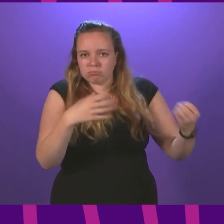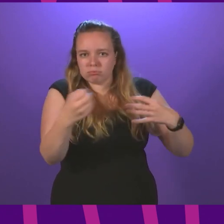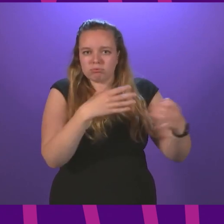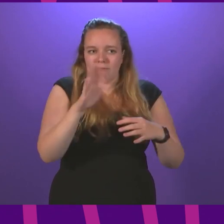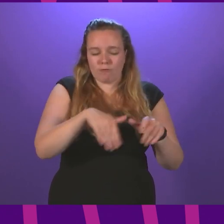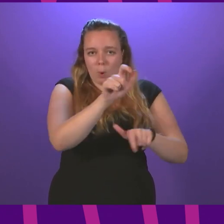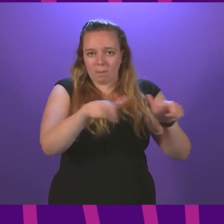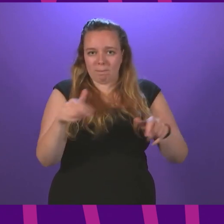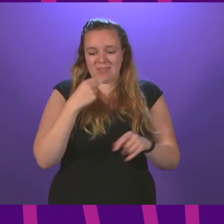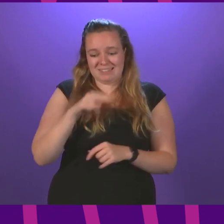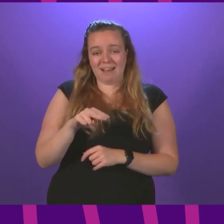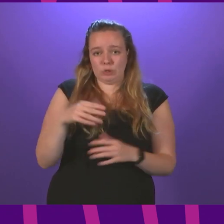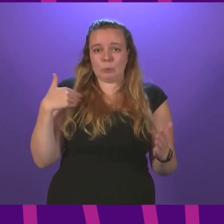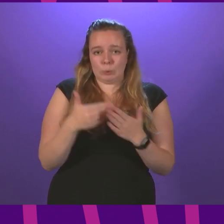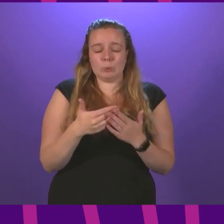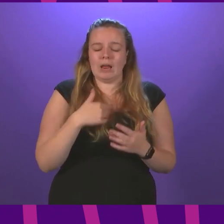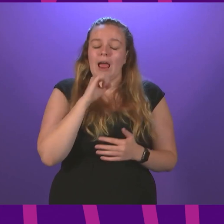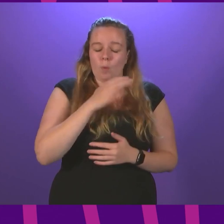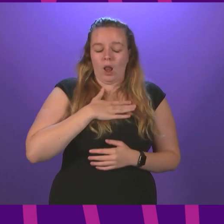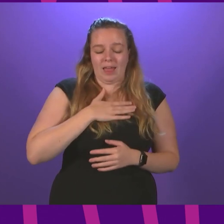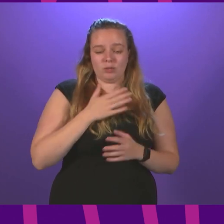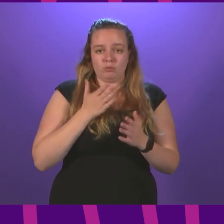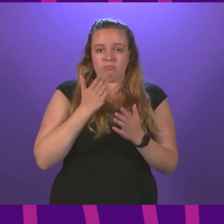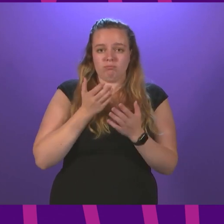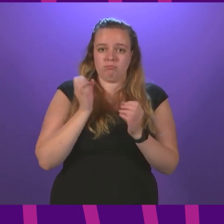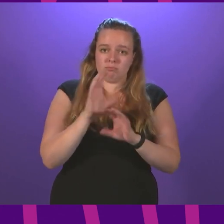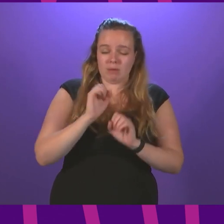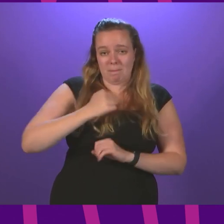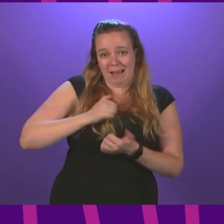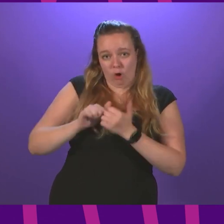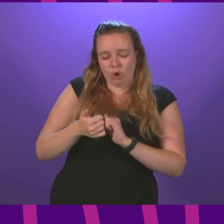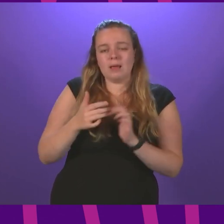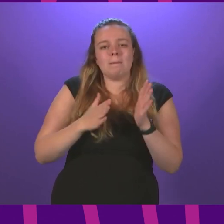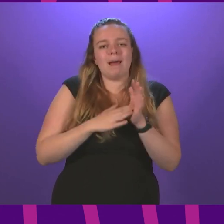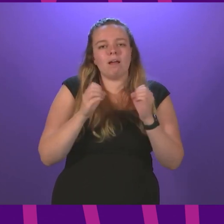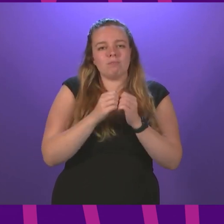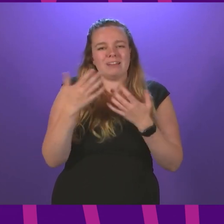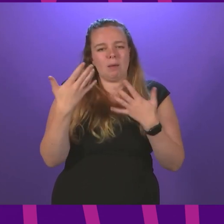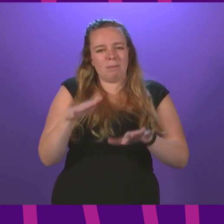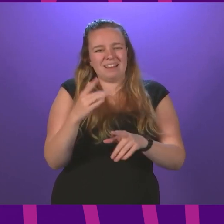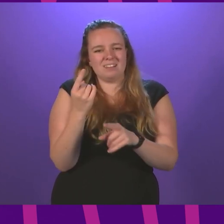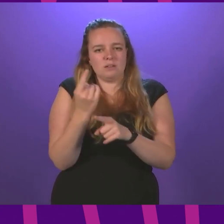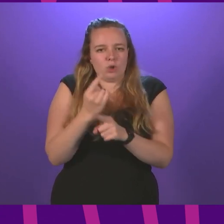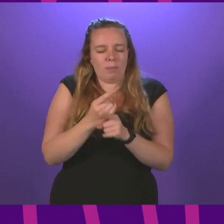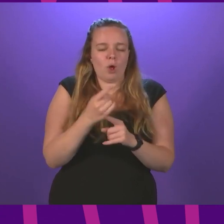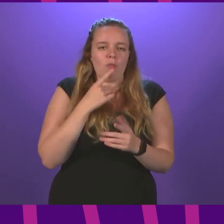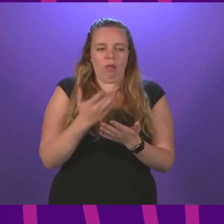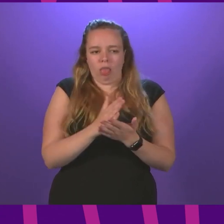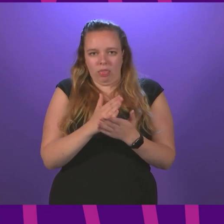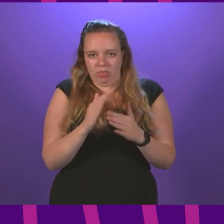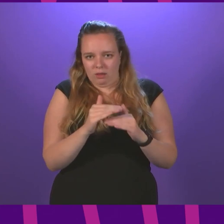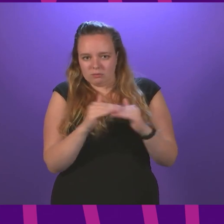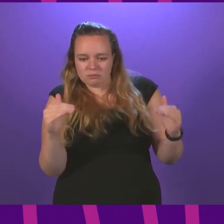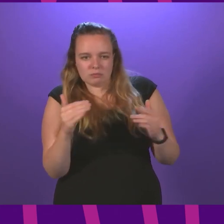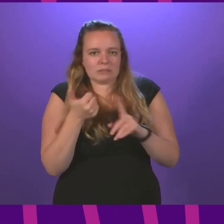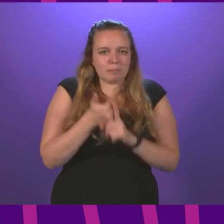members across the chamber this afternoon, and I'd like to speak on my colleagues what they said. Miles Briggs spoke about the unprecedented level of